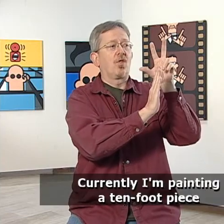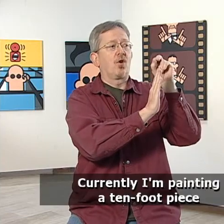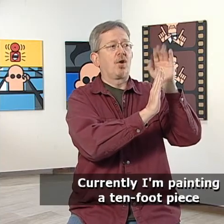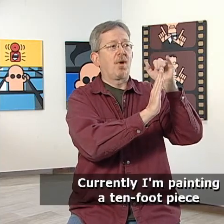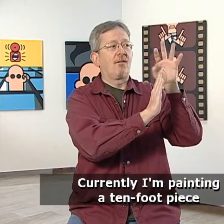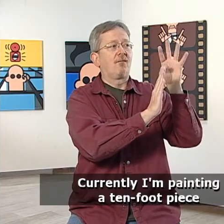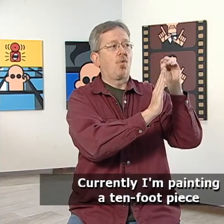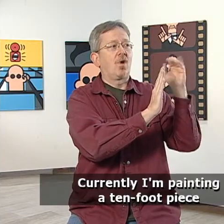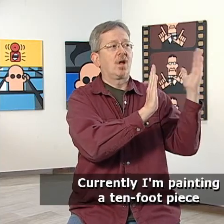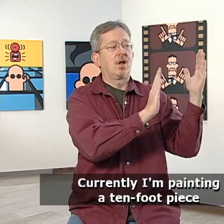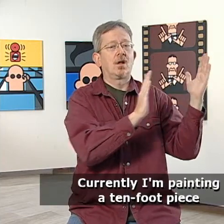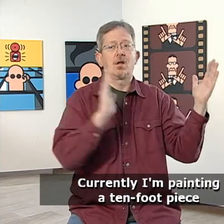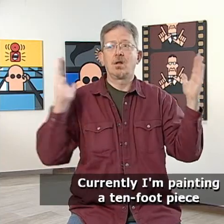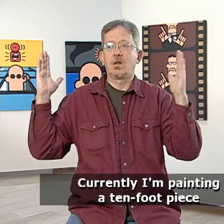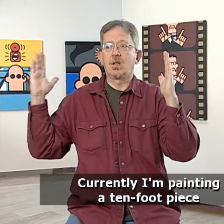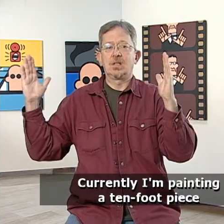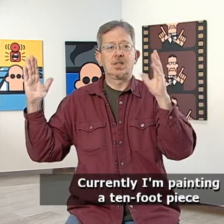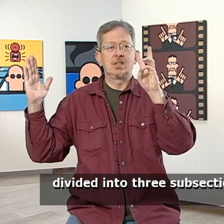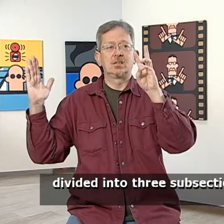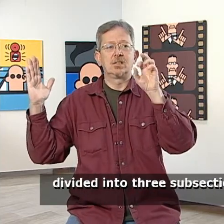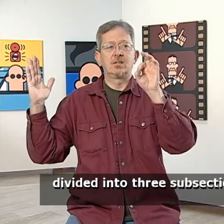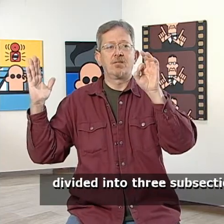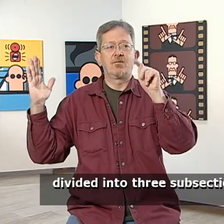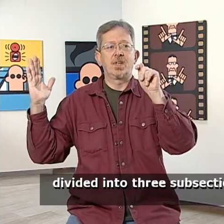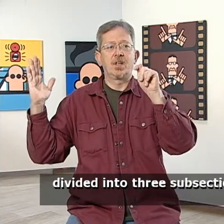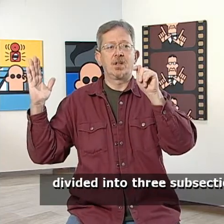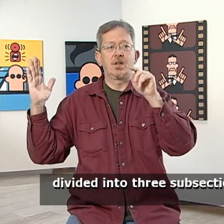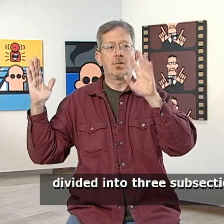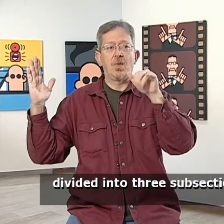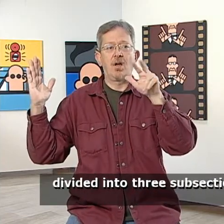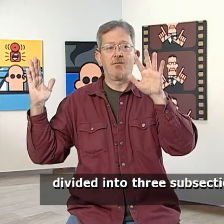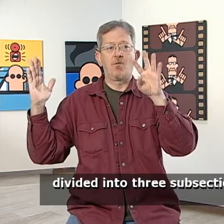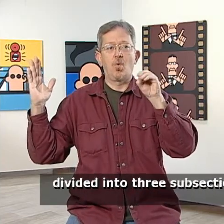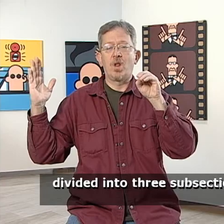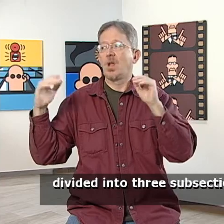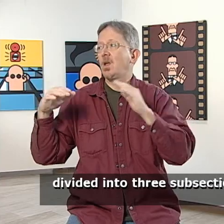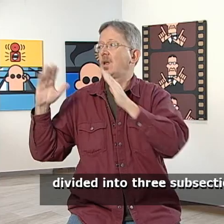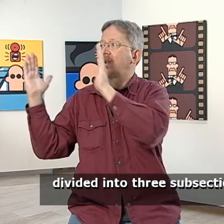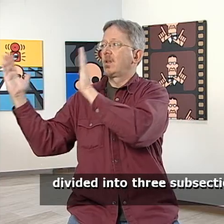Currently, I'm painting a 10-foot piece divided into three subsections